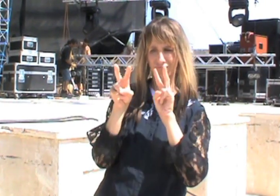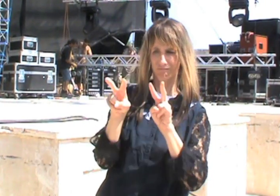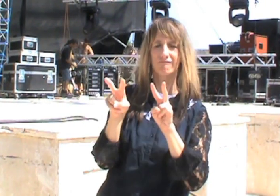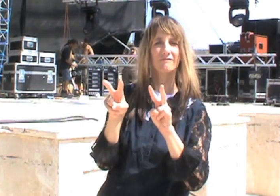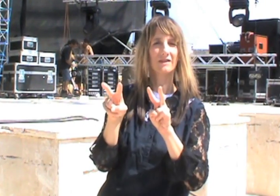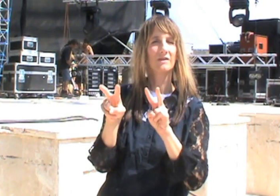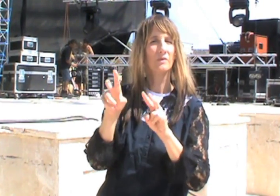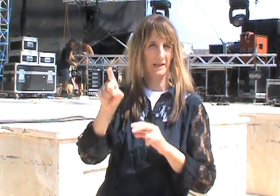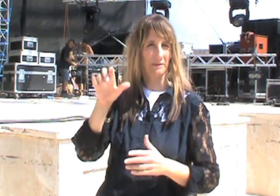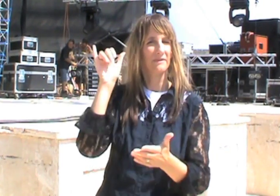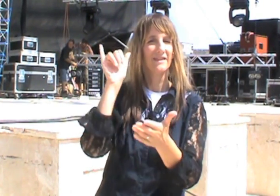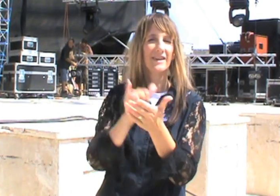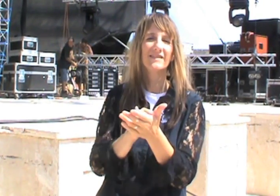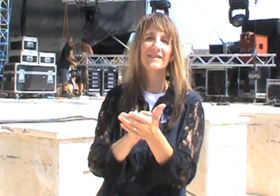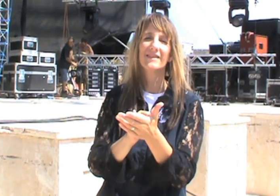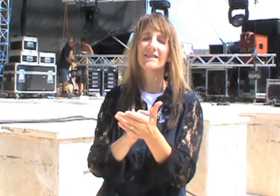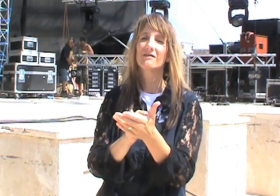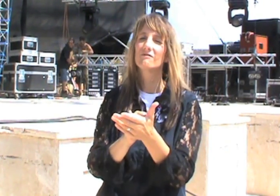his example, the example of Paul.